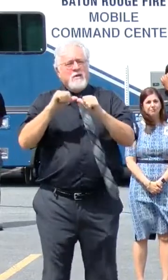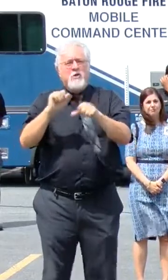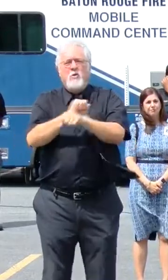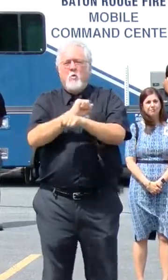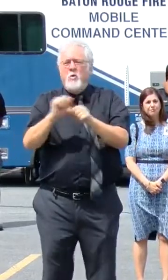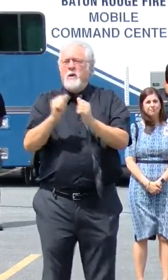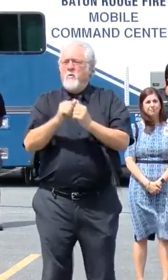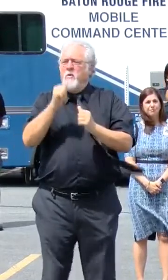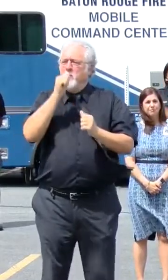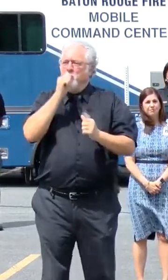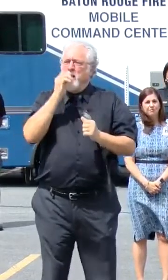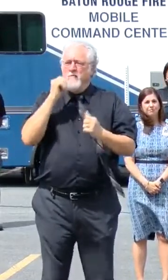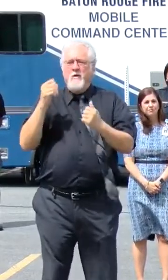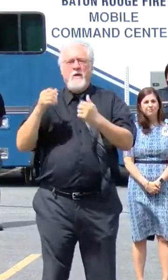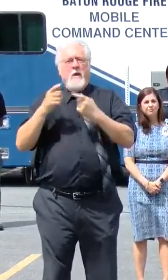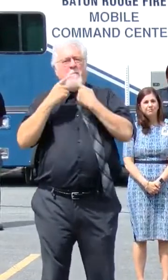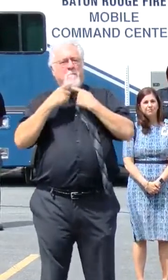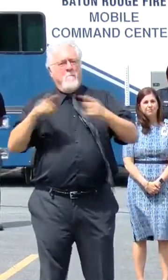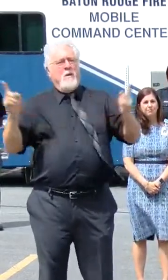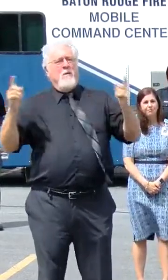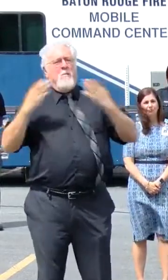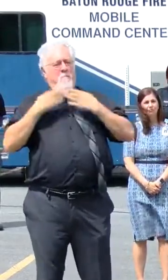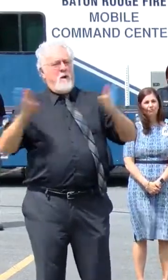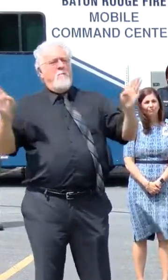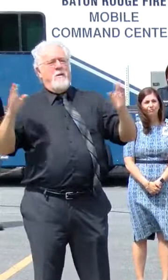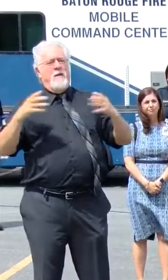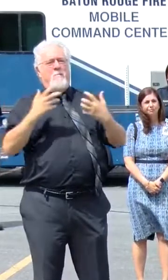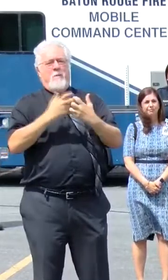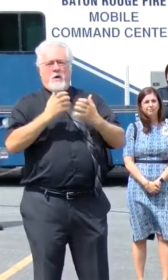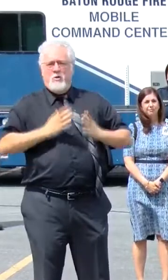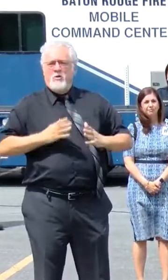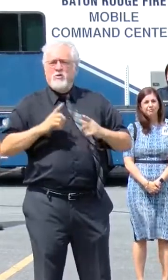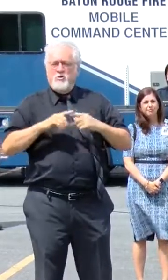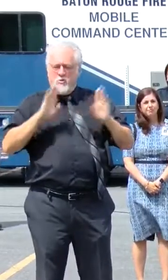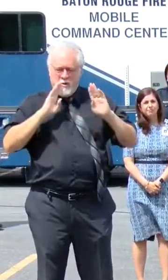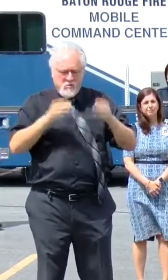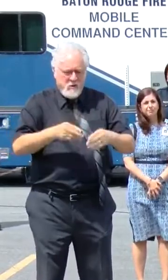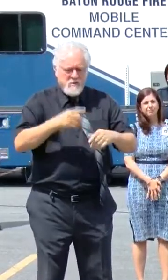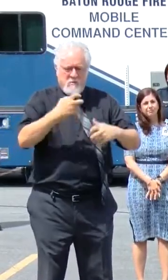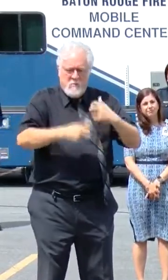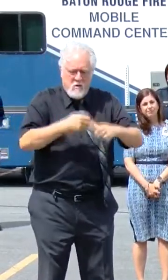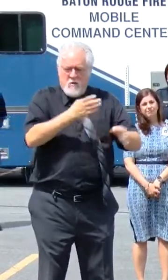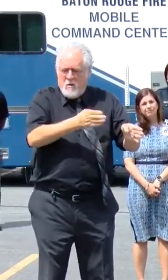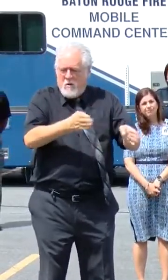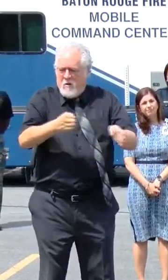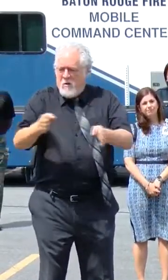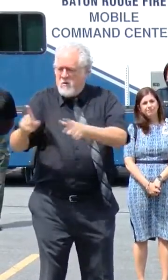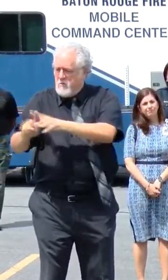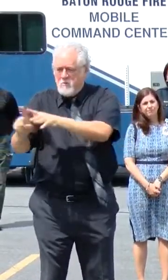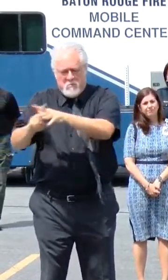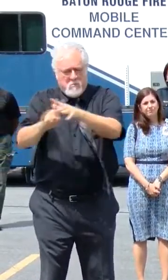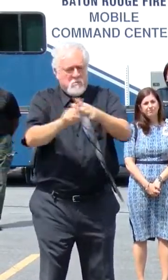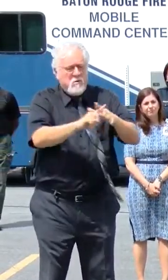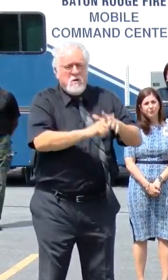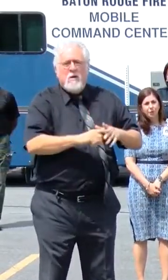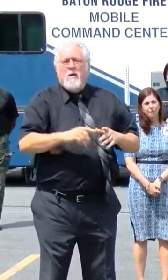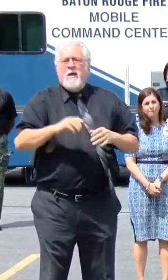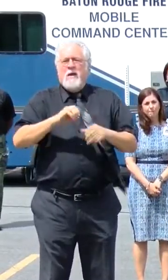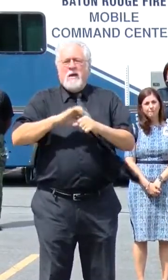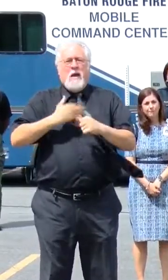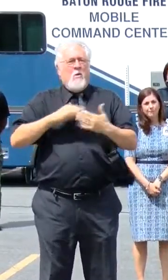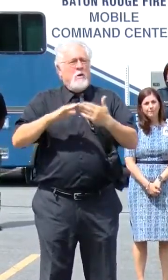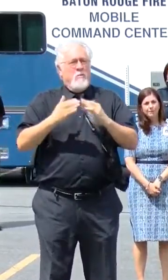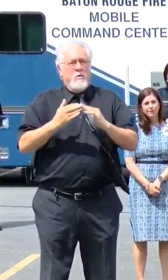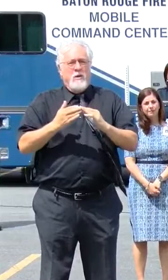private and public partners to address not only the numerous hurdles that have developed and materialized in our